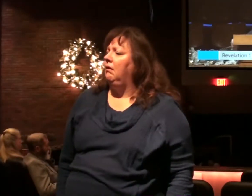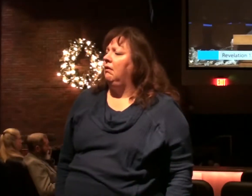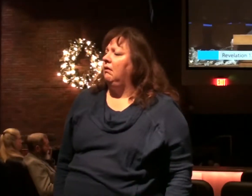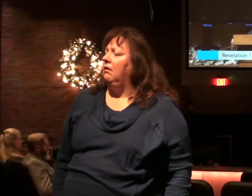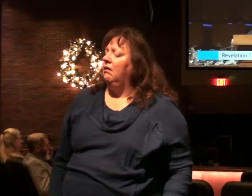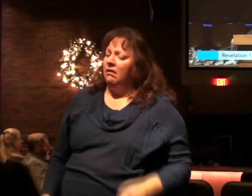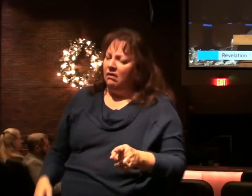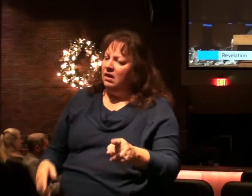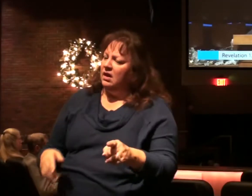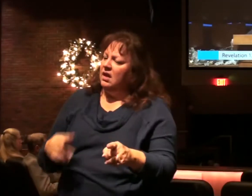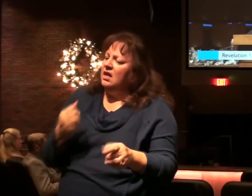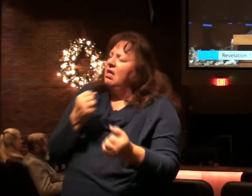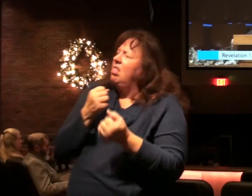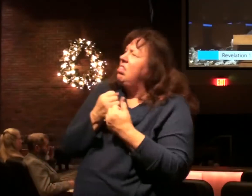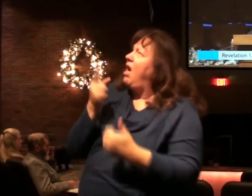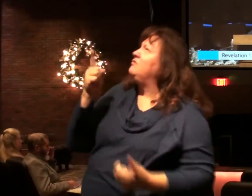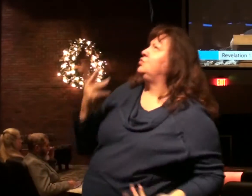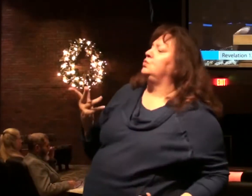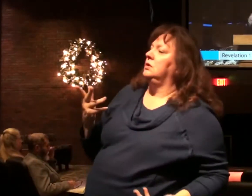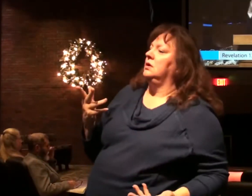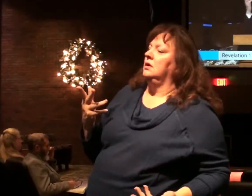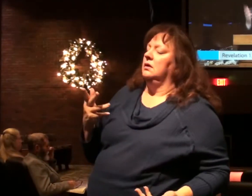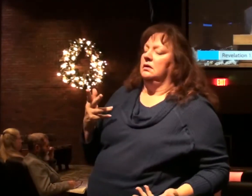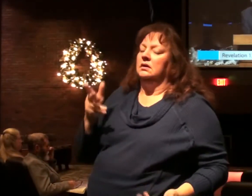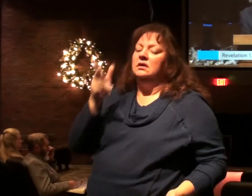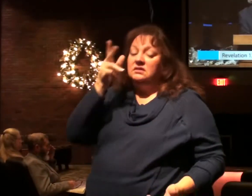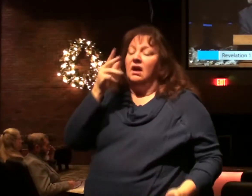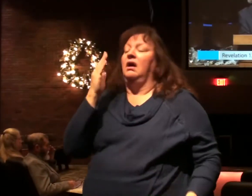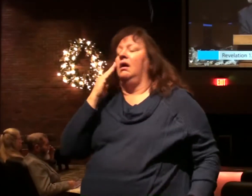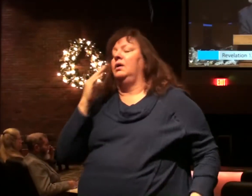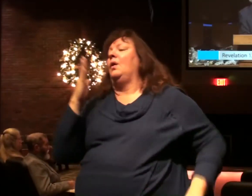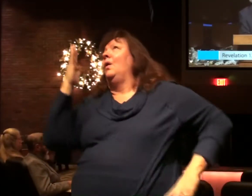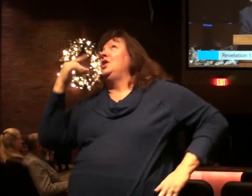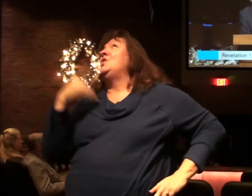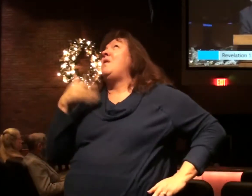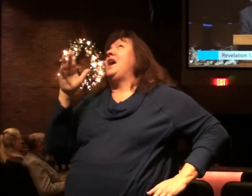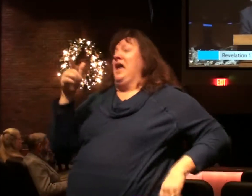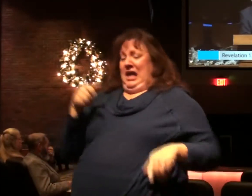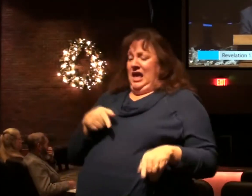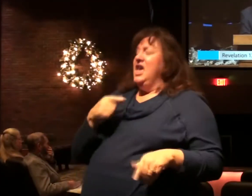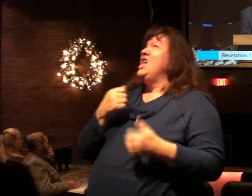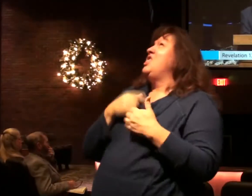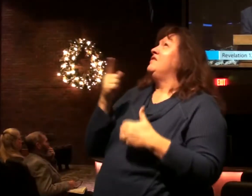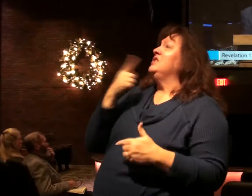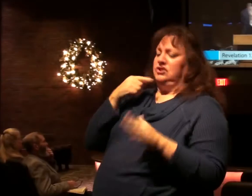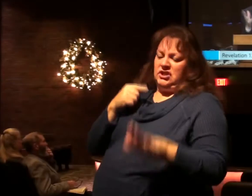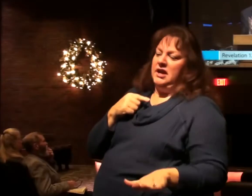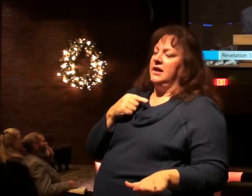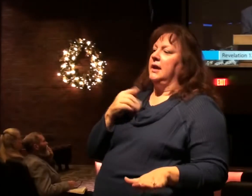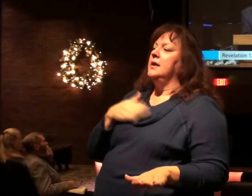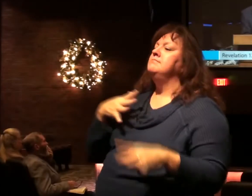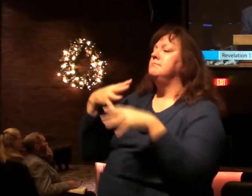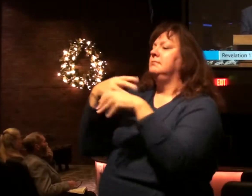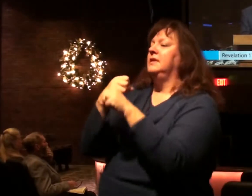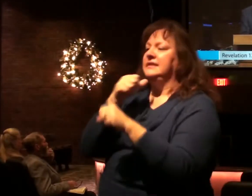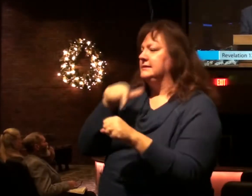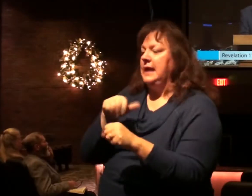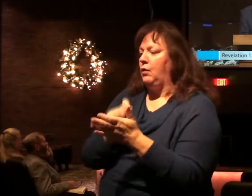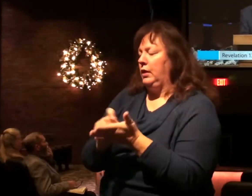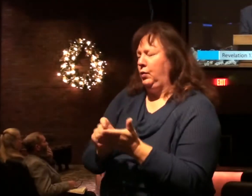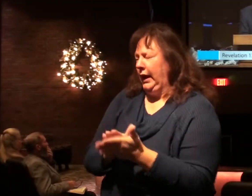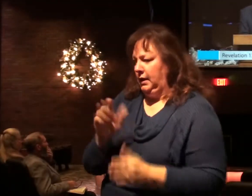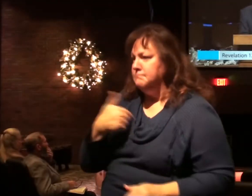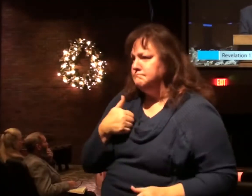He's the one who truly loves God. Satan has all. You know why Job loves you? He's like a kid. This is my paraphrase. This is not a joke.